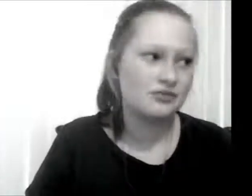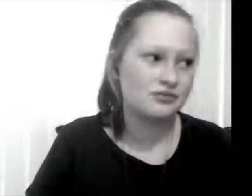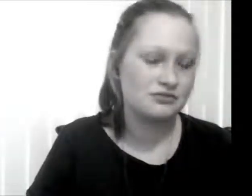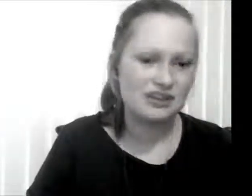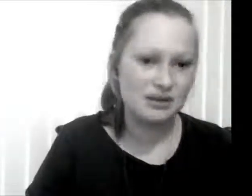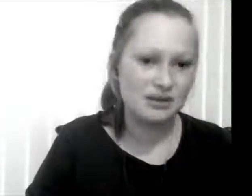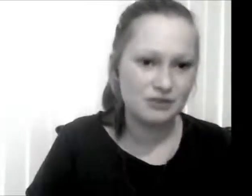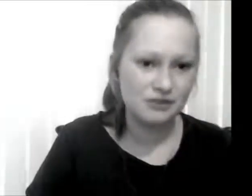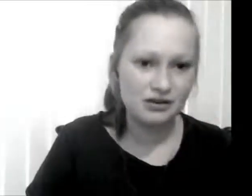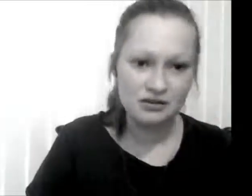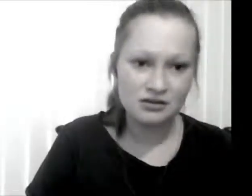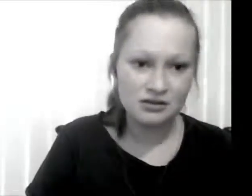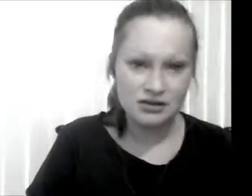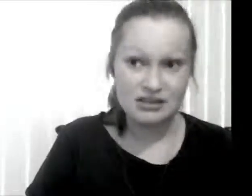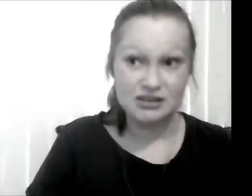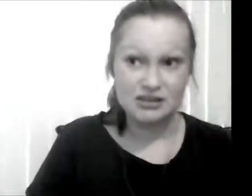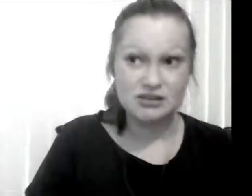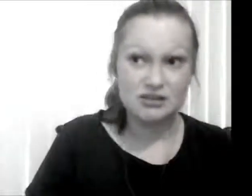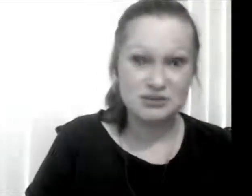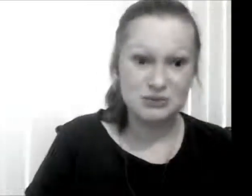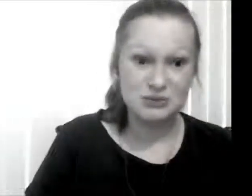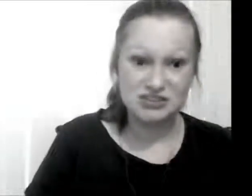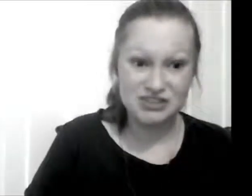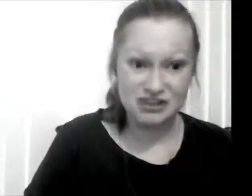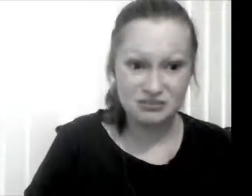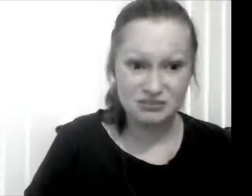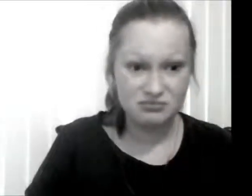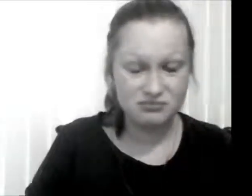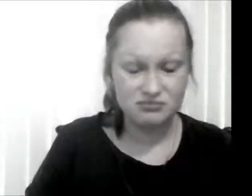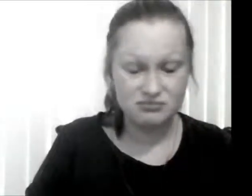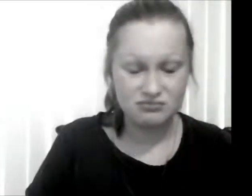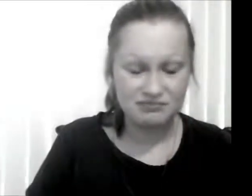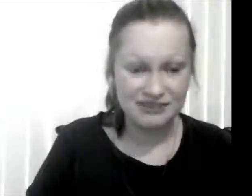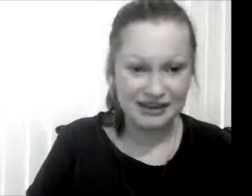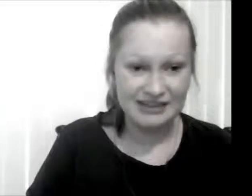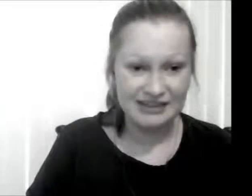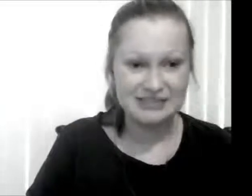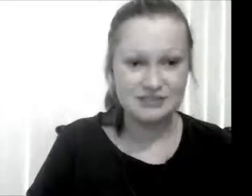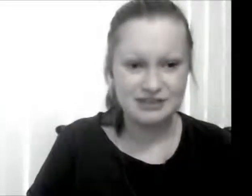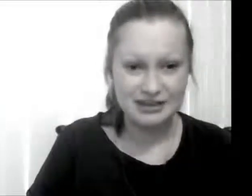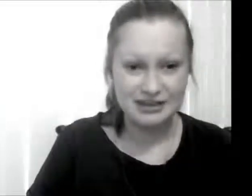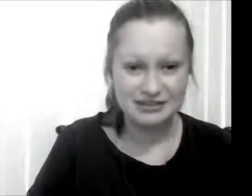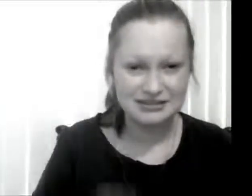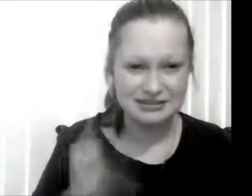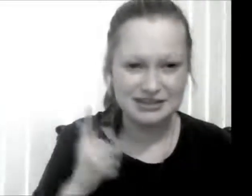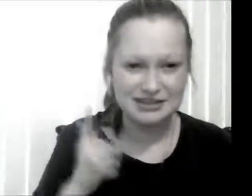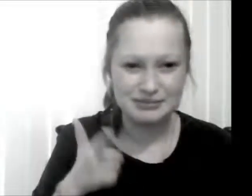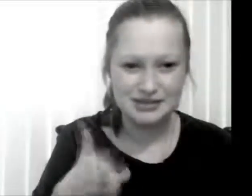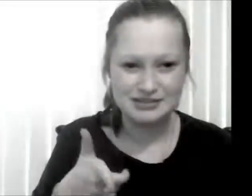to come over and just watch tv. Get lazy friends guys. They're the best.